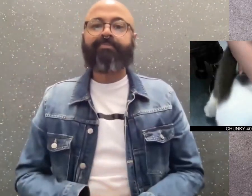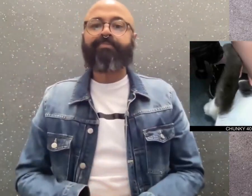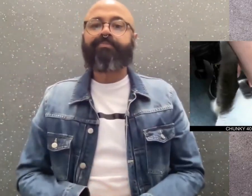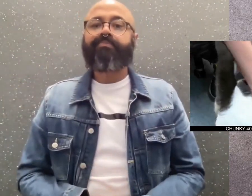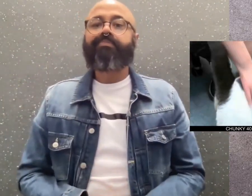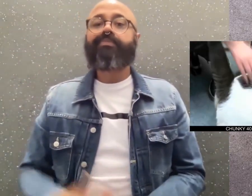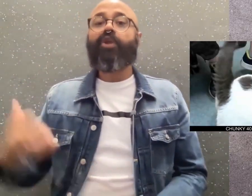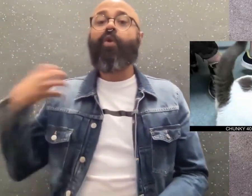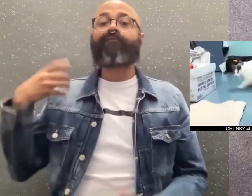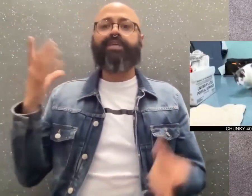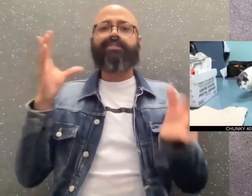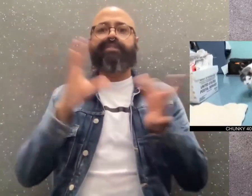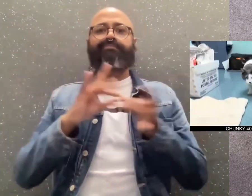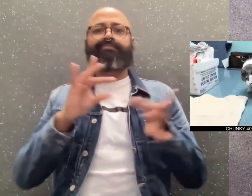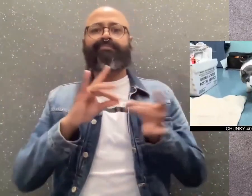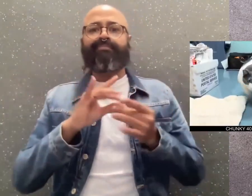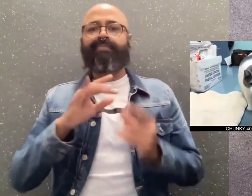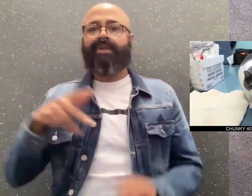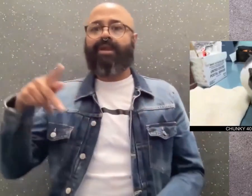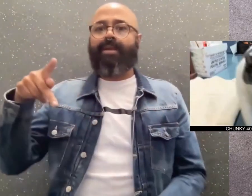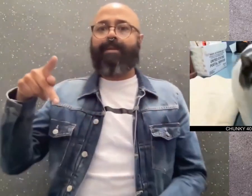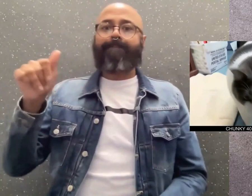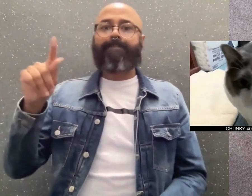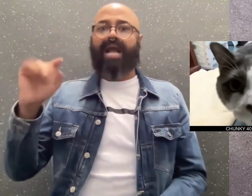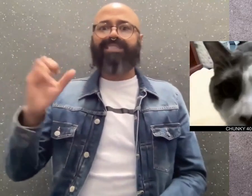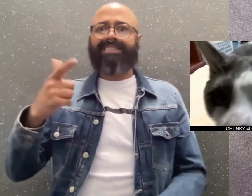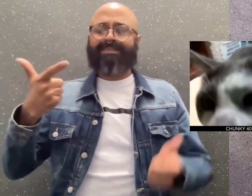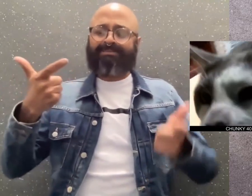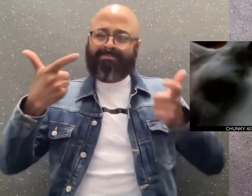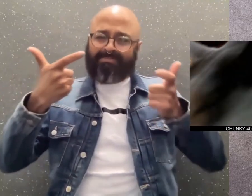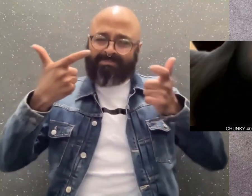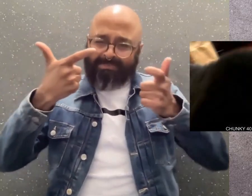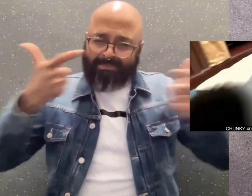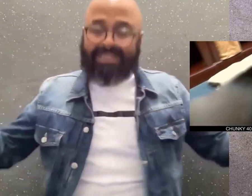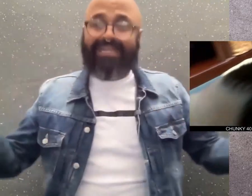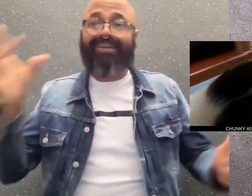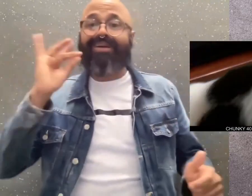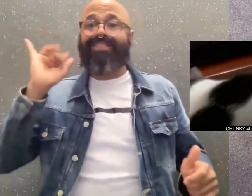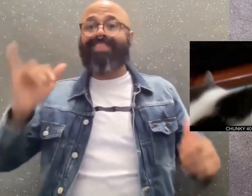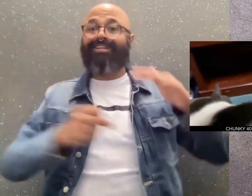Officials say Patches is the biggest cat the shelter has ever seen.